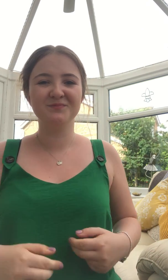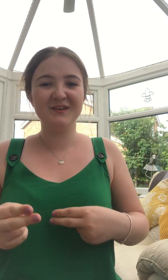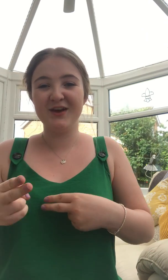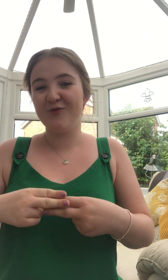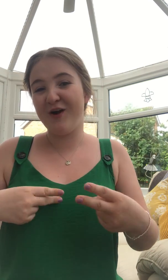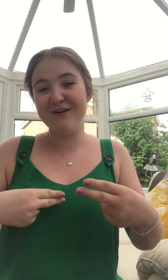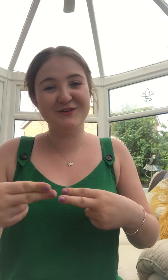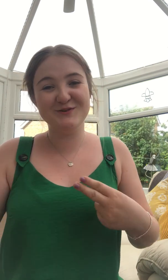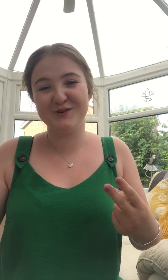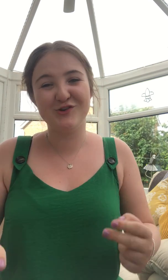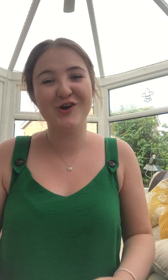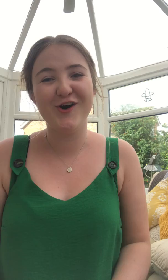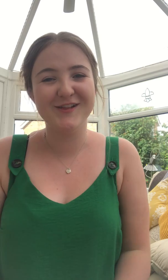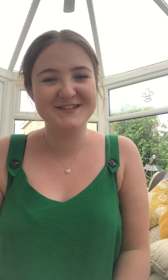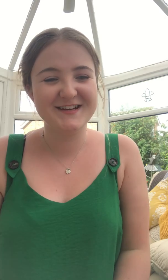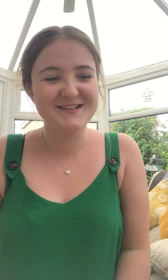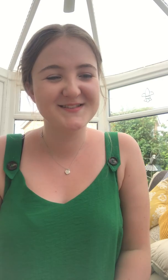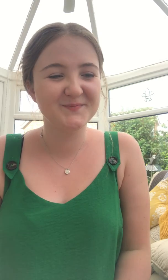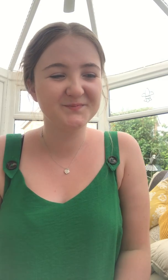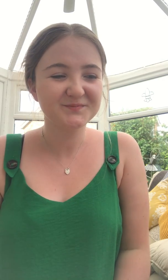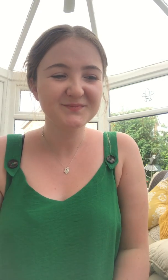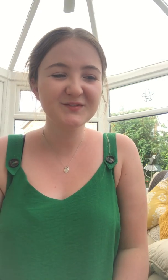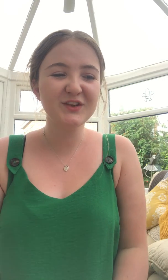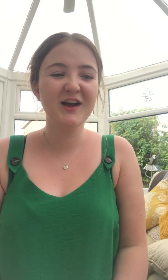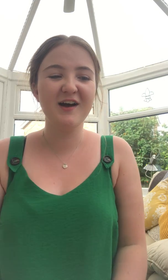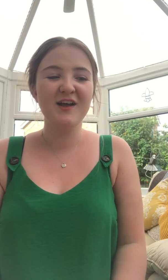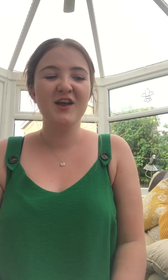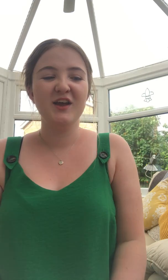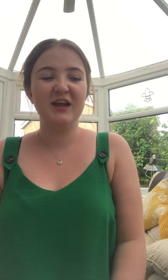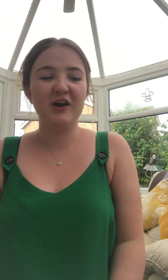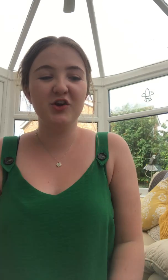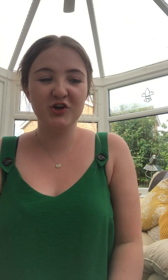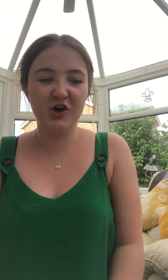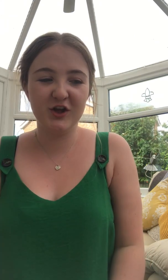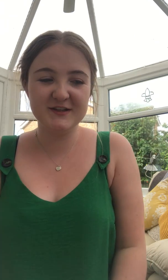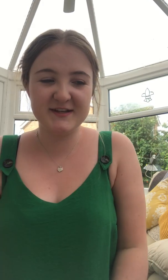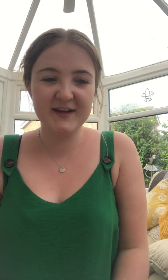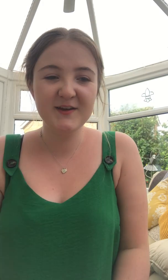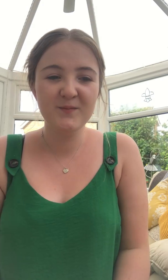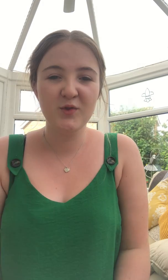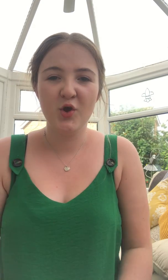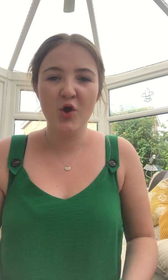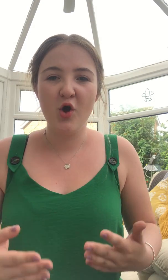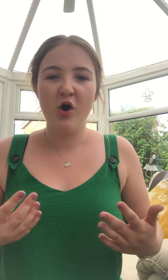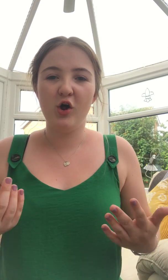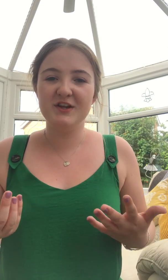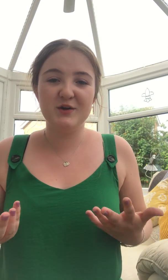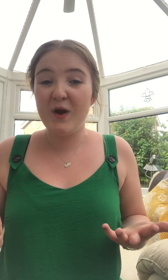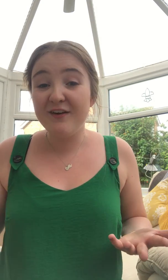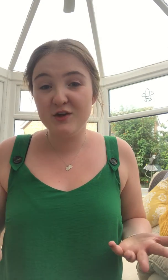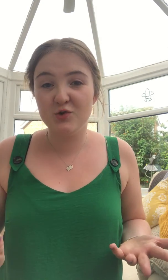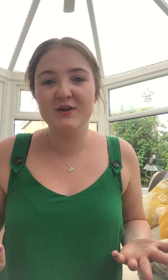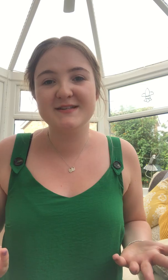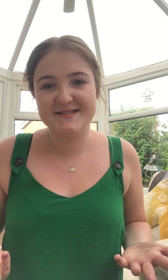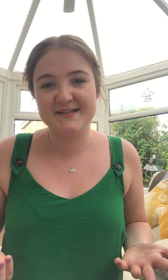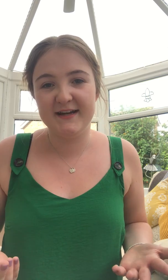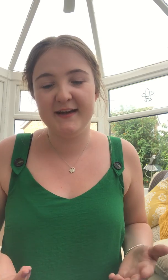whatever you do on your holidays on your holiday holiday where are you going to stay